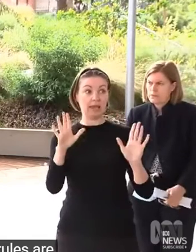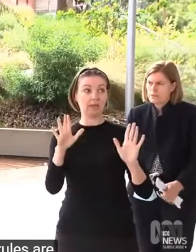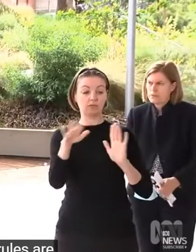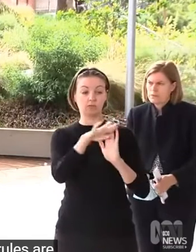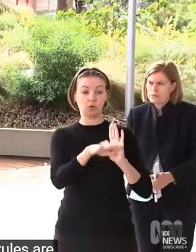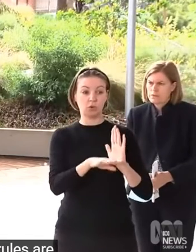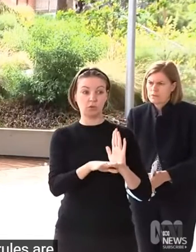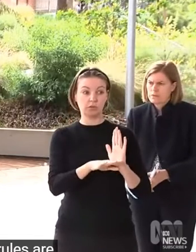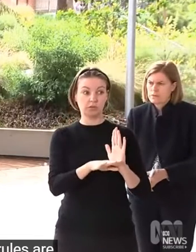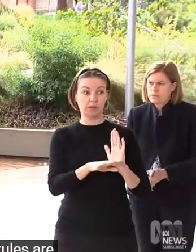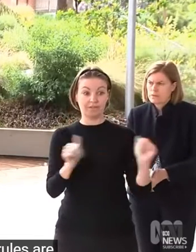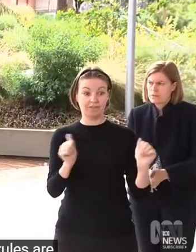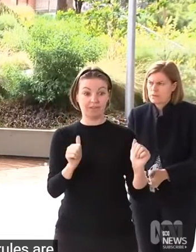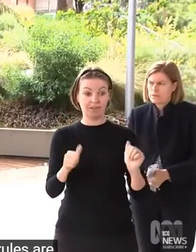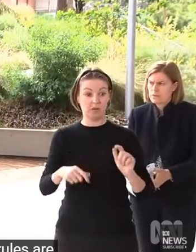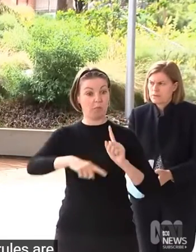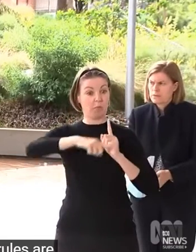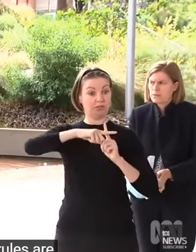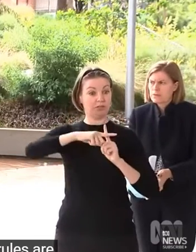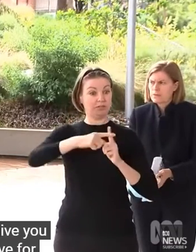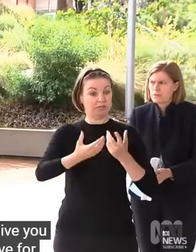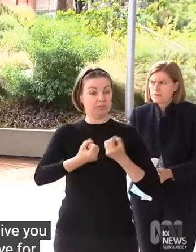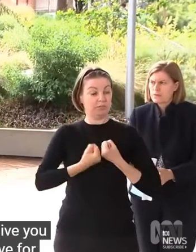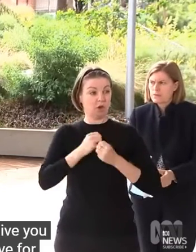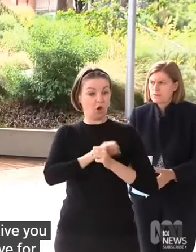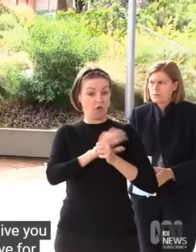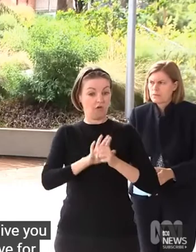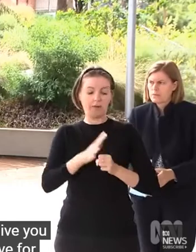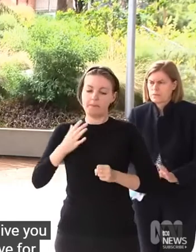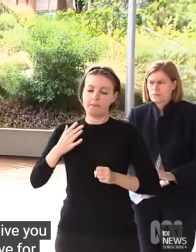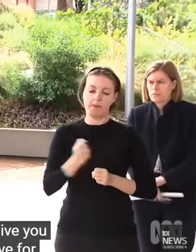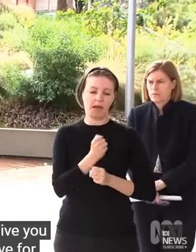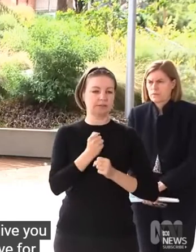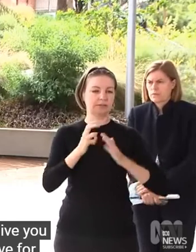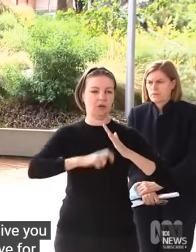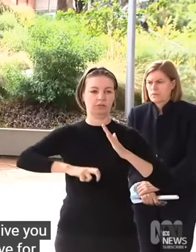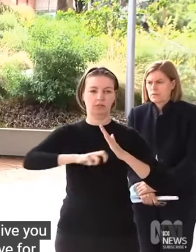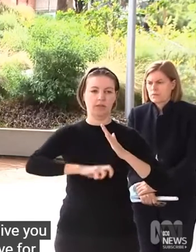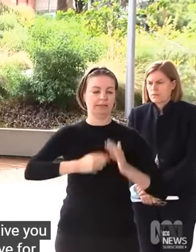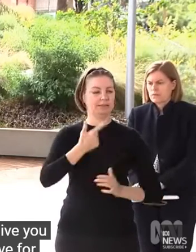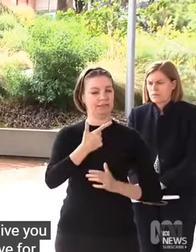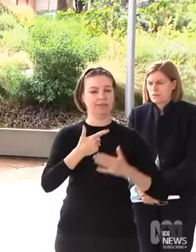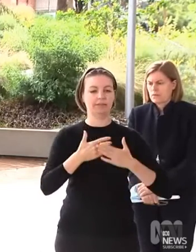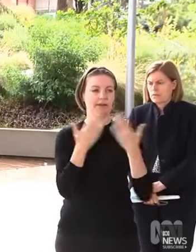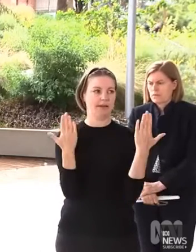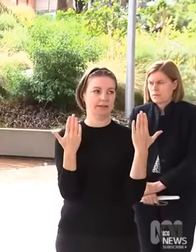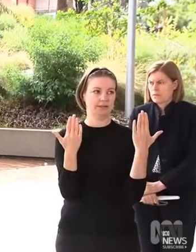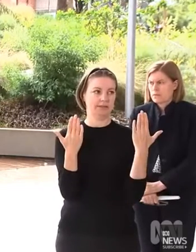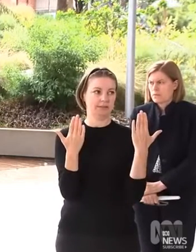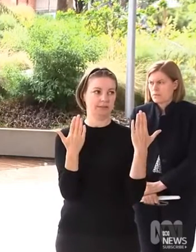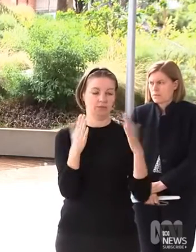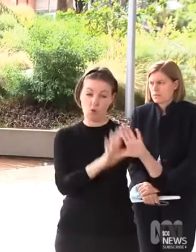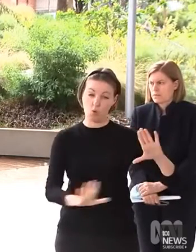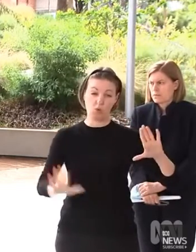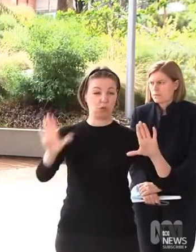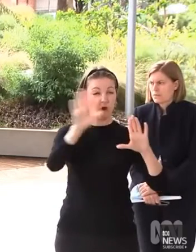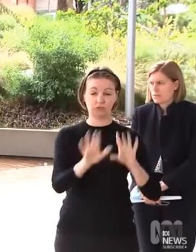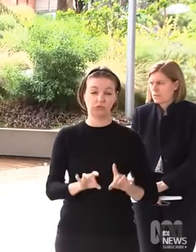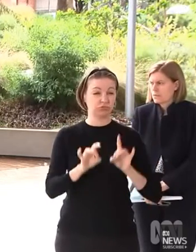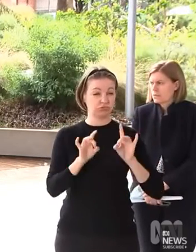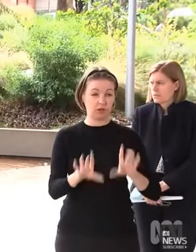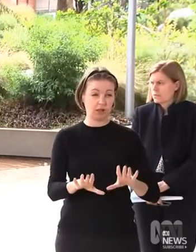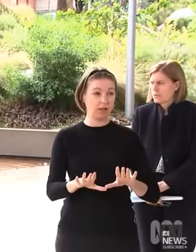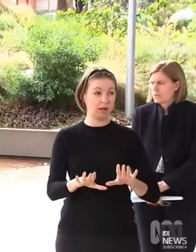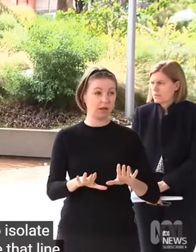for COVID-19, and that is that you need to isolate for seven days. We have made that in line with the National Cabinet's response.